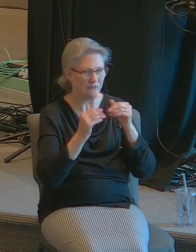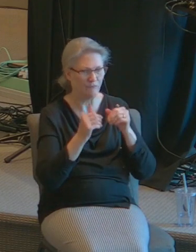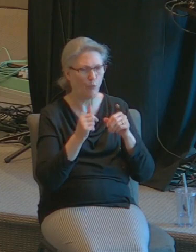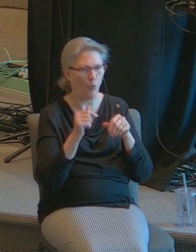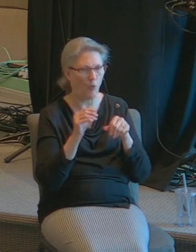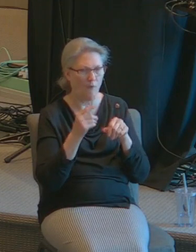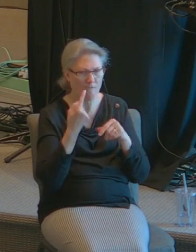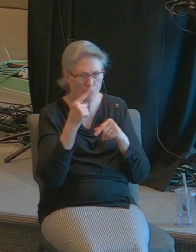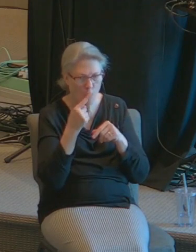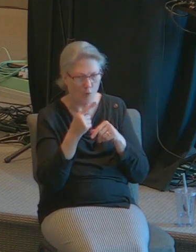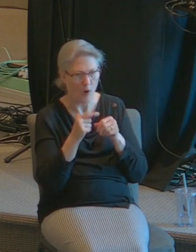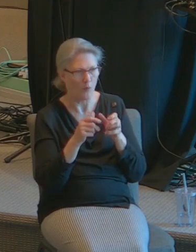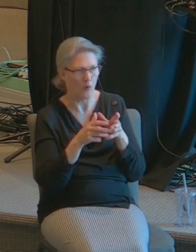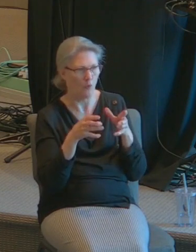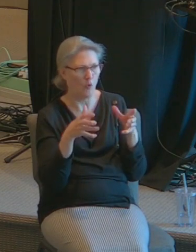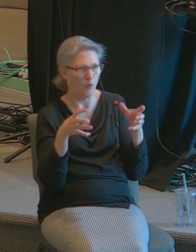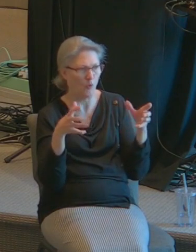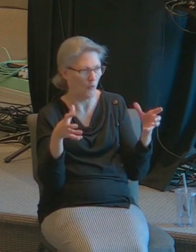hold the people